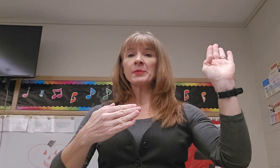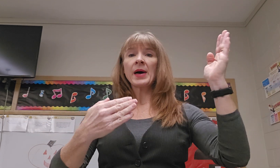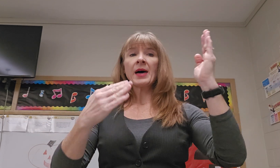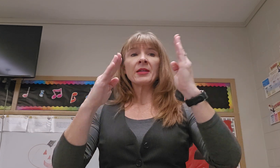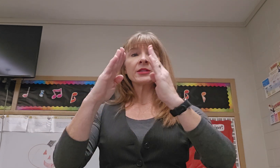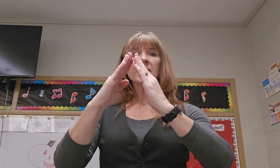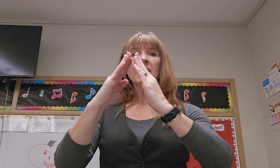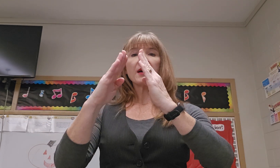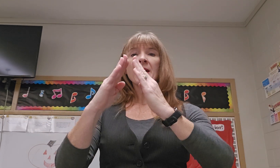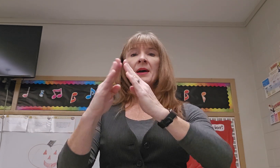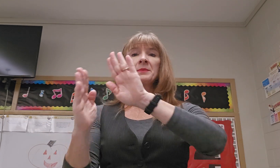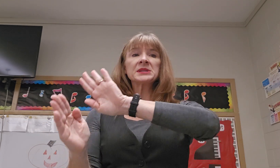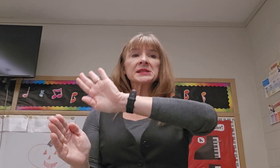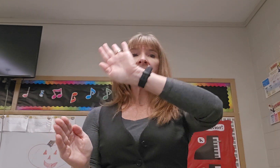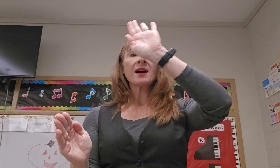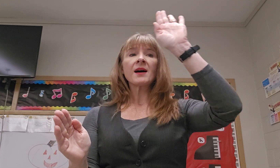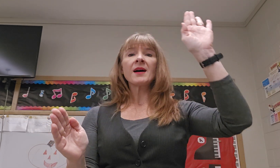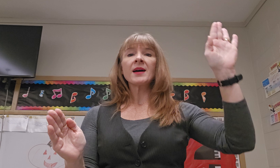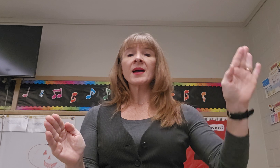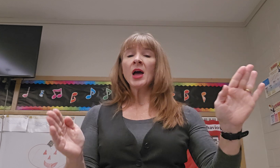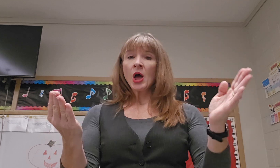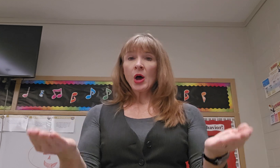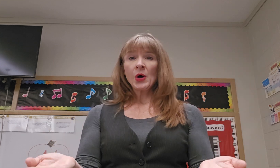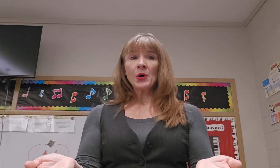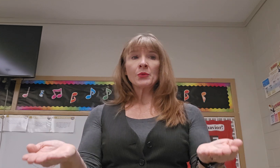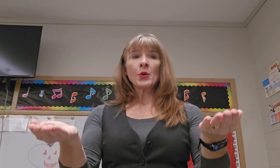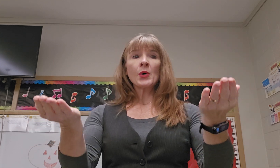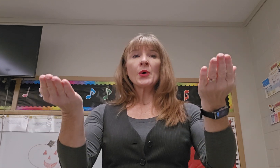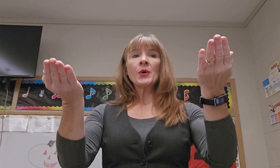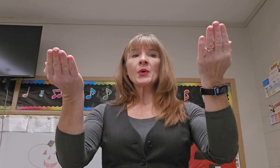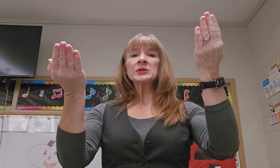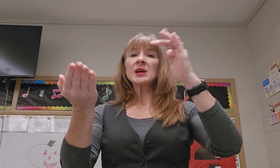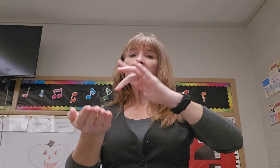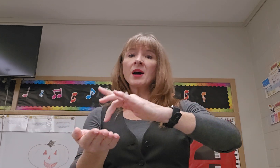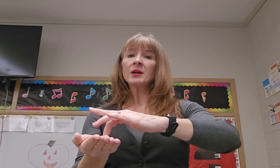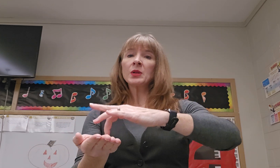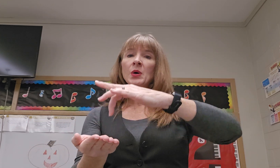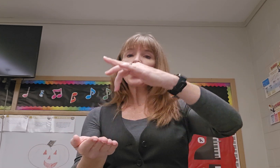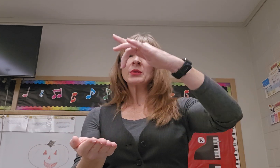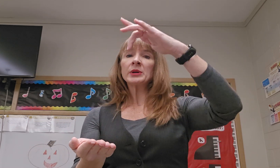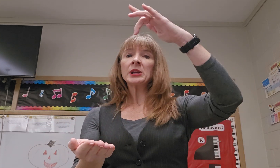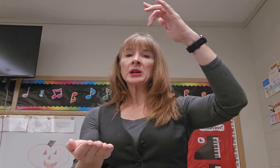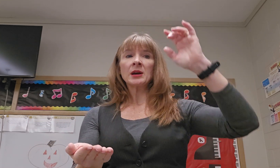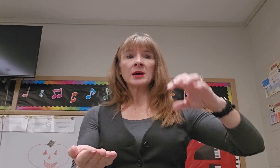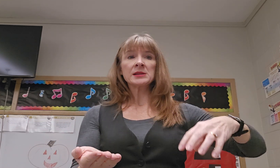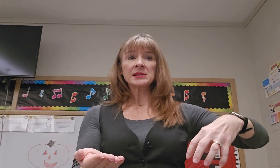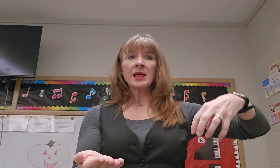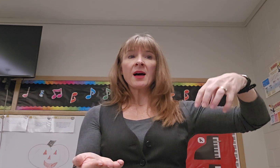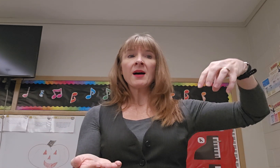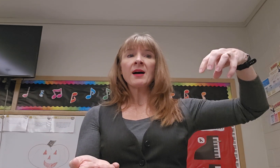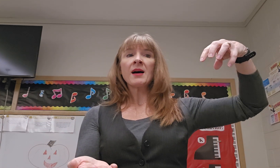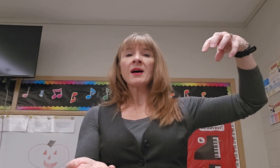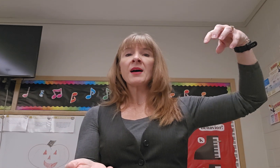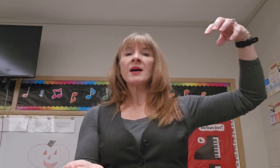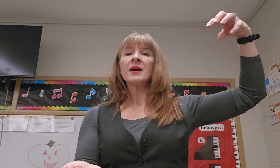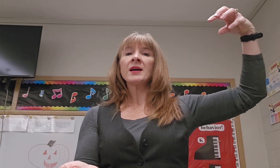Bethlehem sky arose a glorious light,